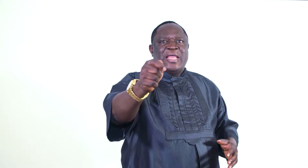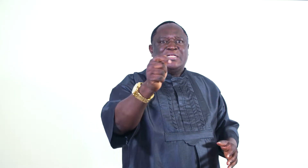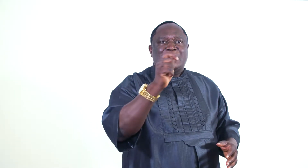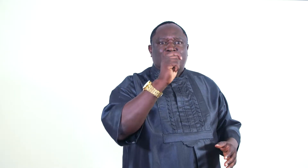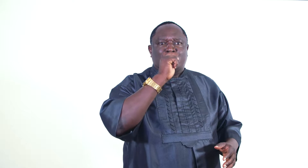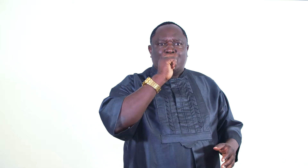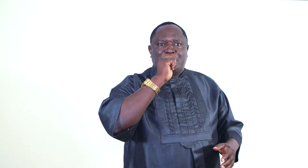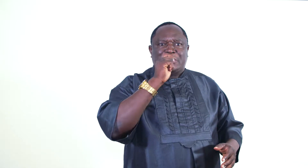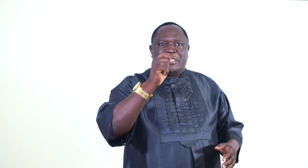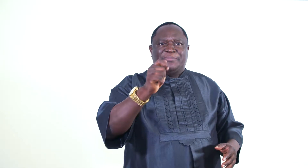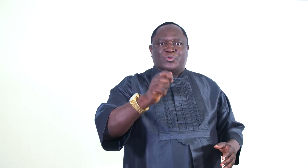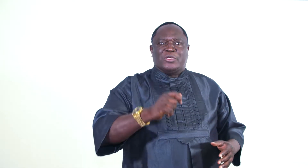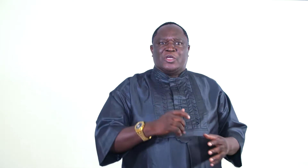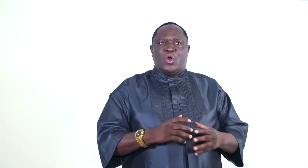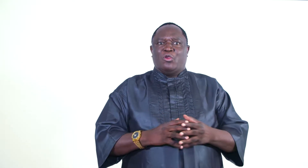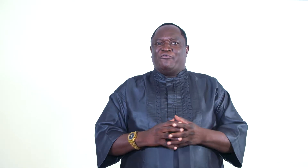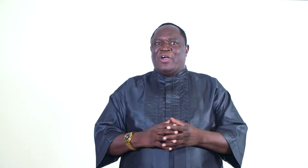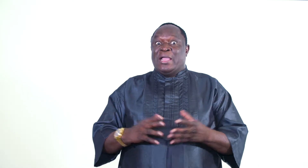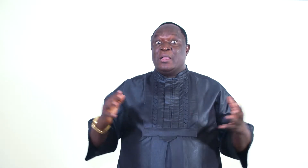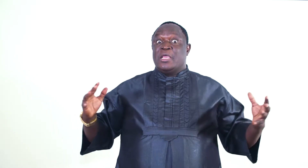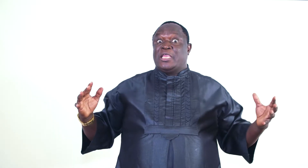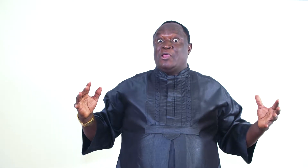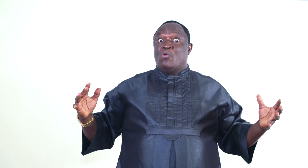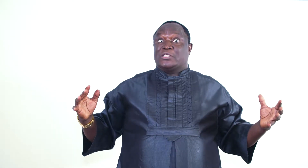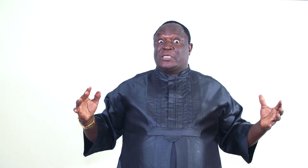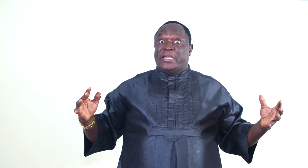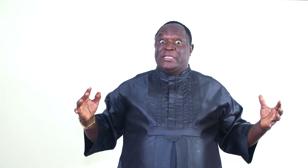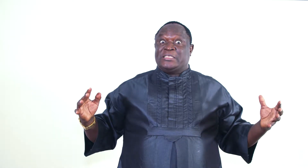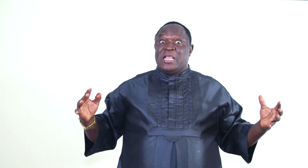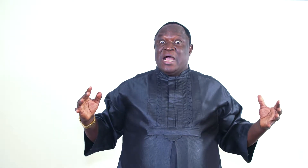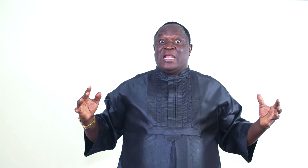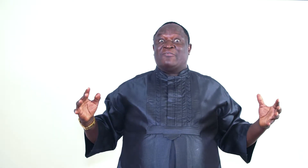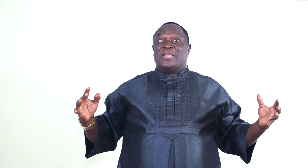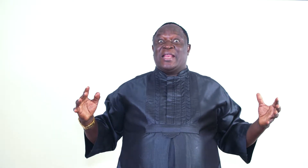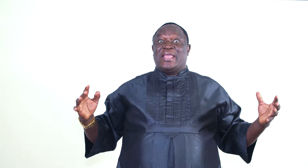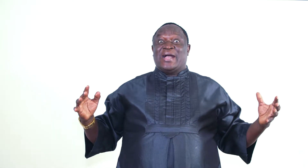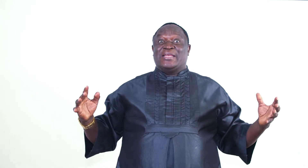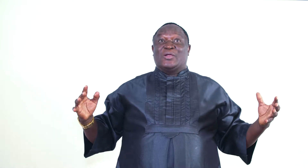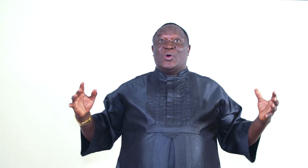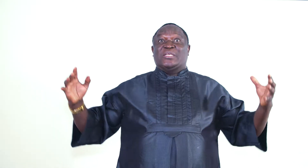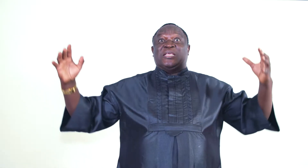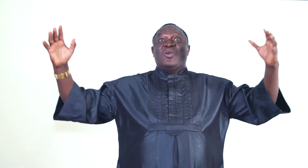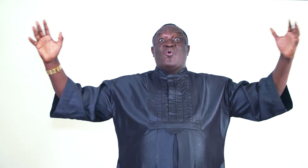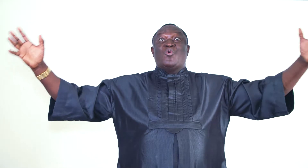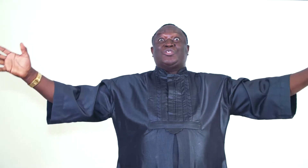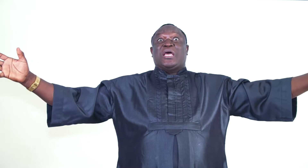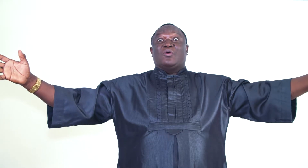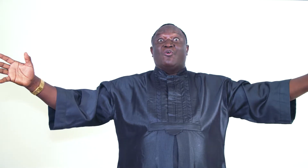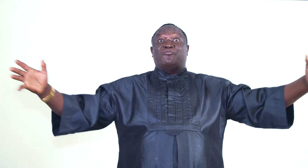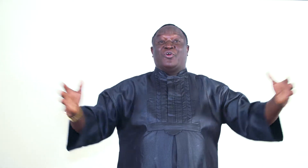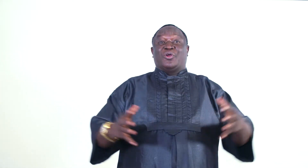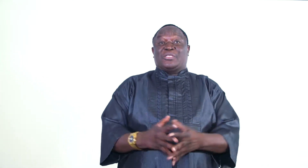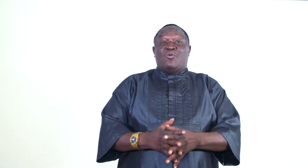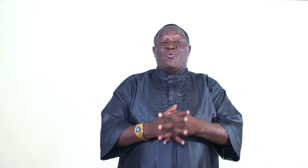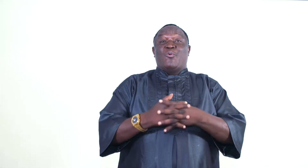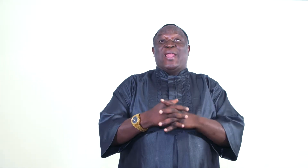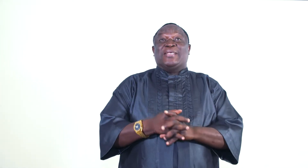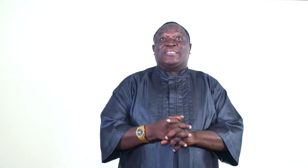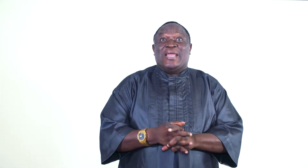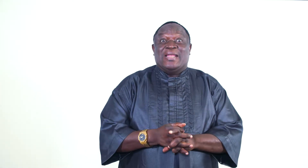angel to touch his lips with a call of fire. He was cleansed. And after that he had the call, said, who shall go for us and whom will I send?